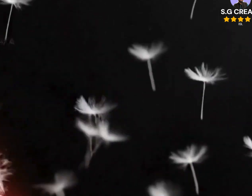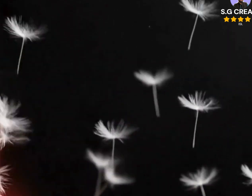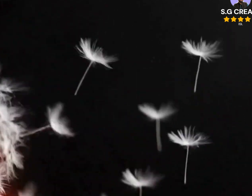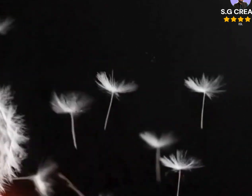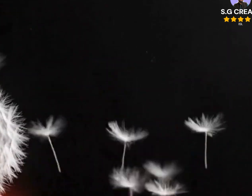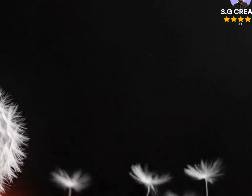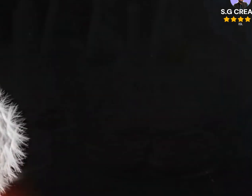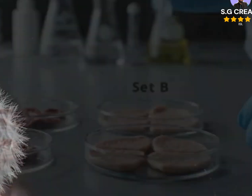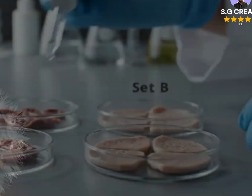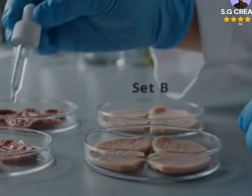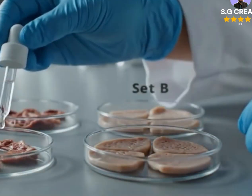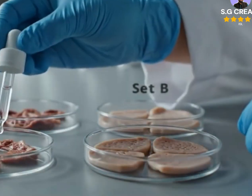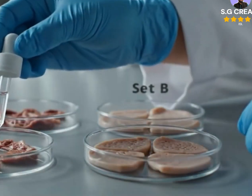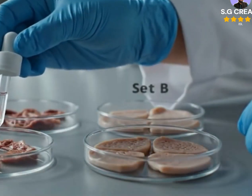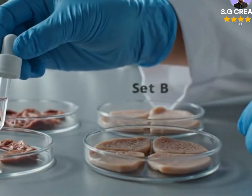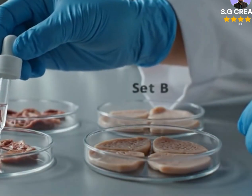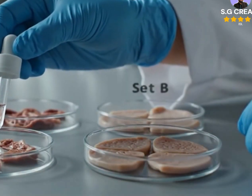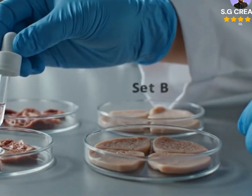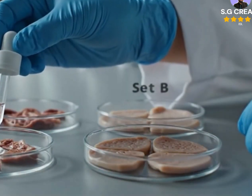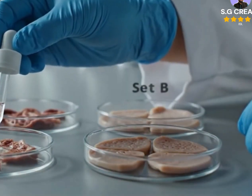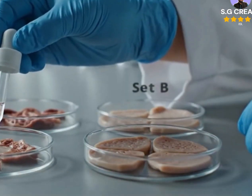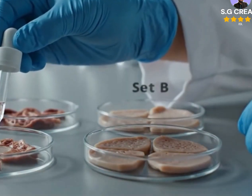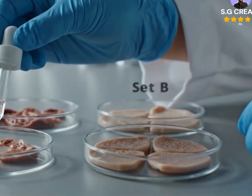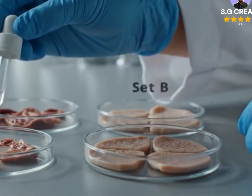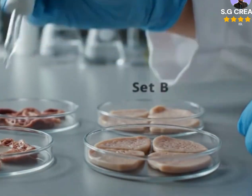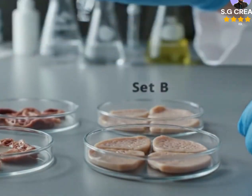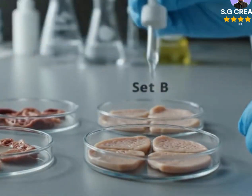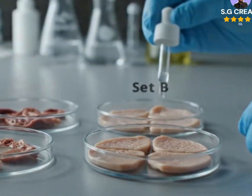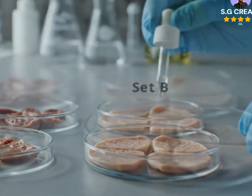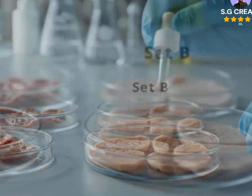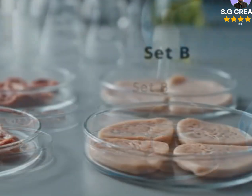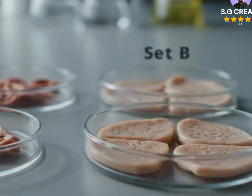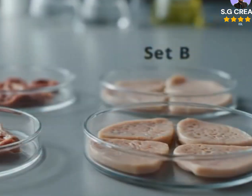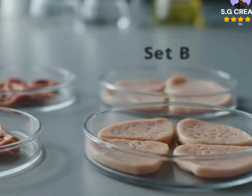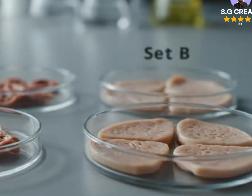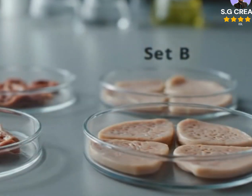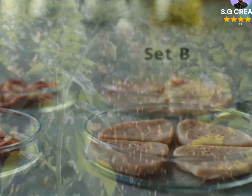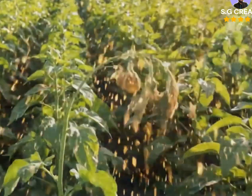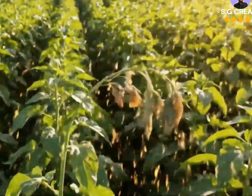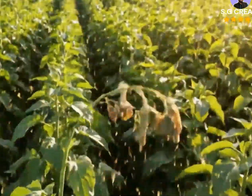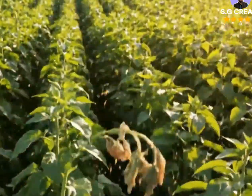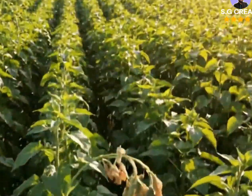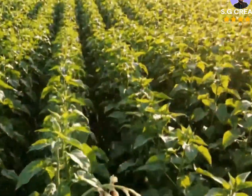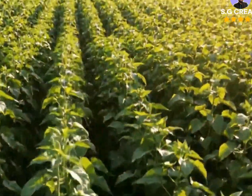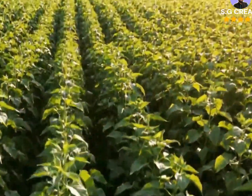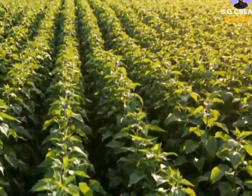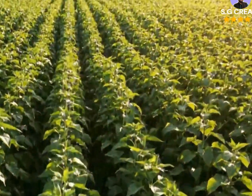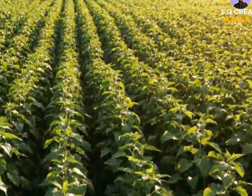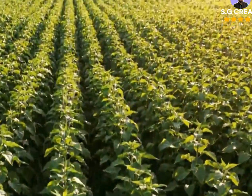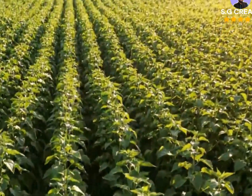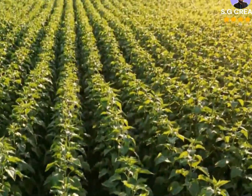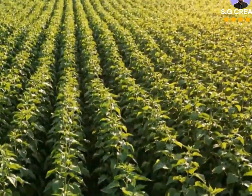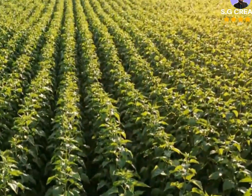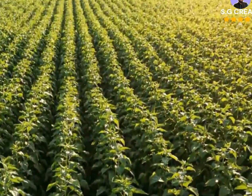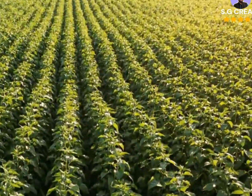from several directions one of the most promising findings is that the extract worked even on cancer cells missing a functional